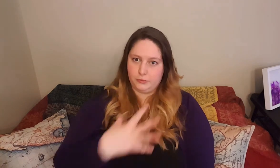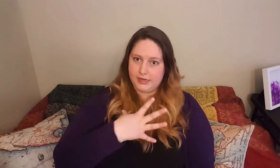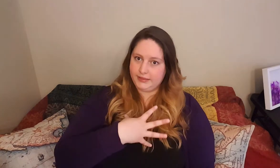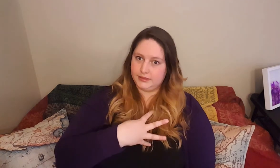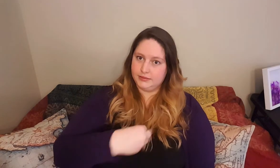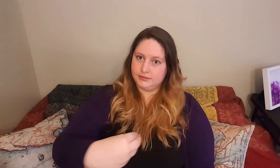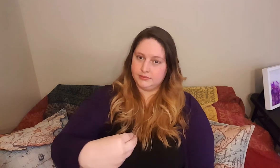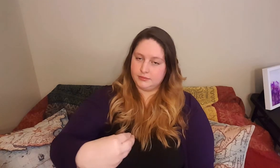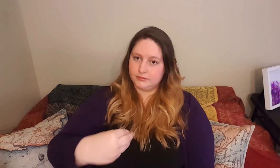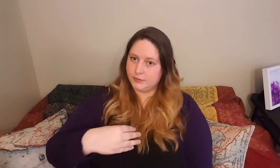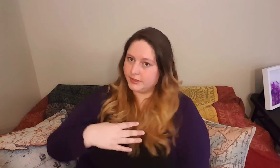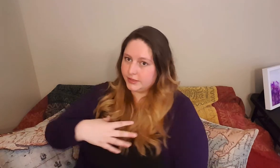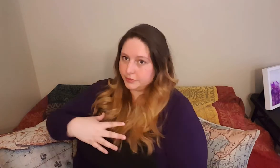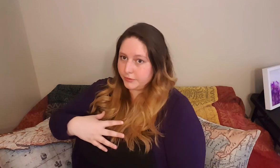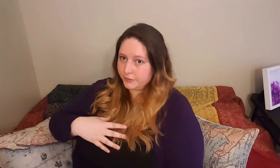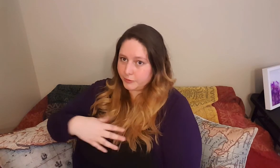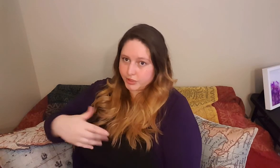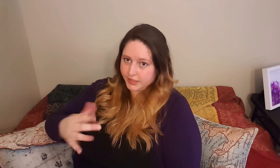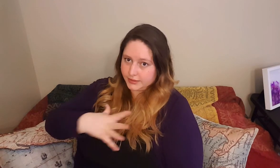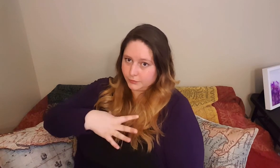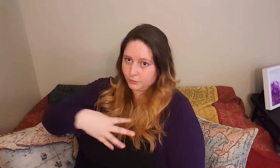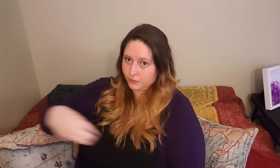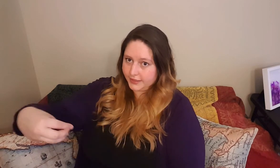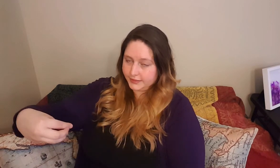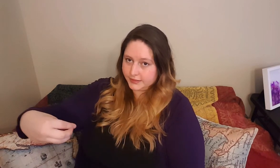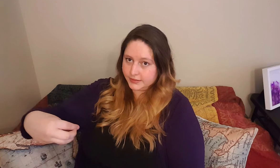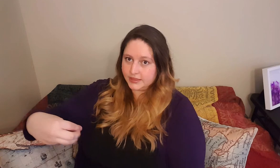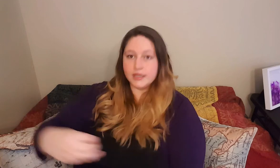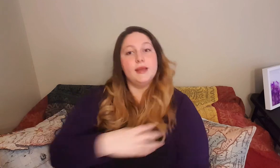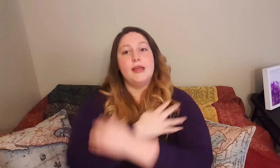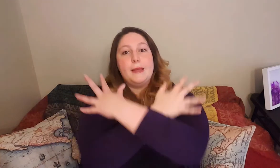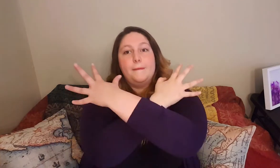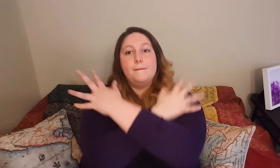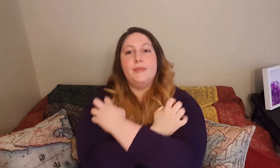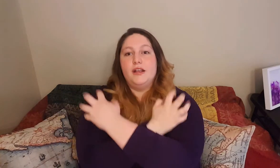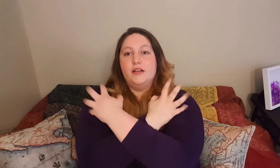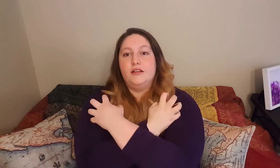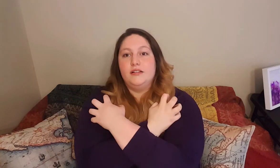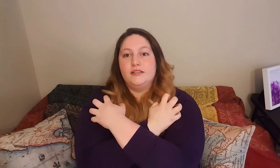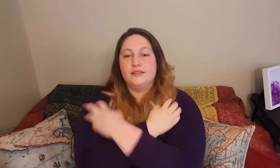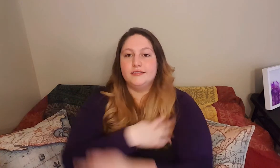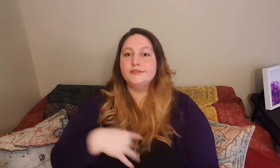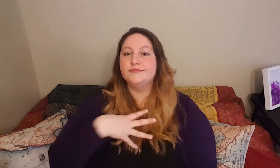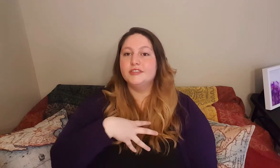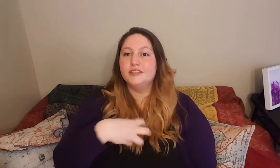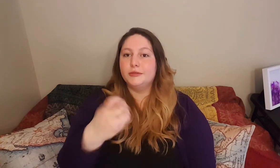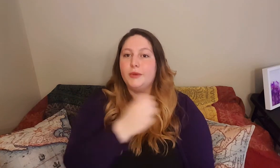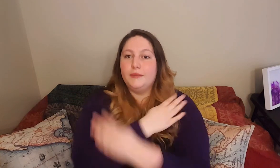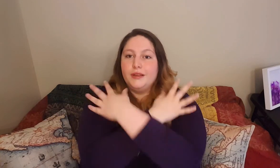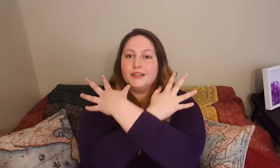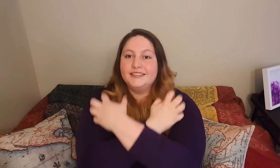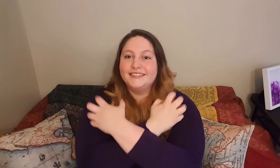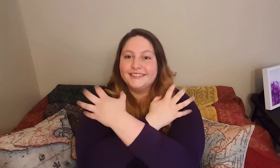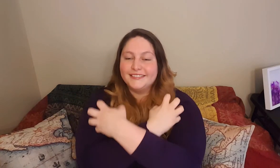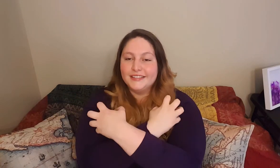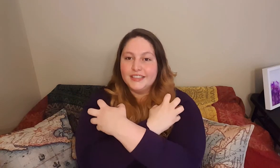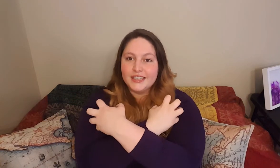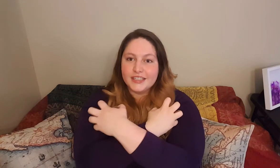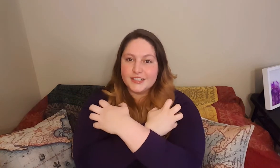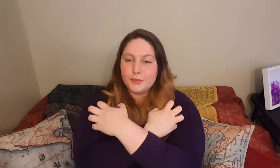white. Or that's like you're pulling from your chest. White. Bear. White bear. It's